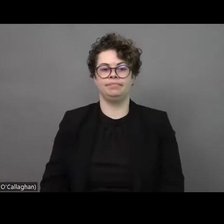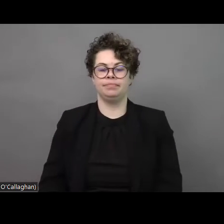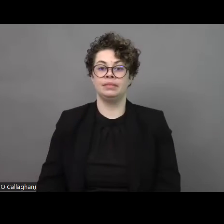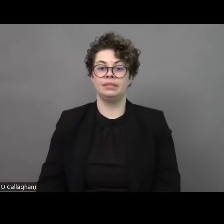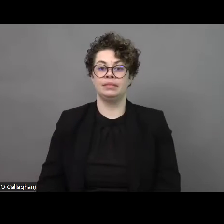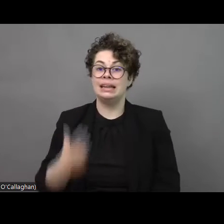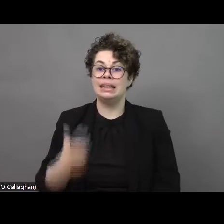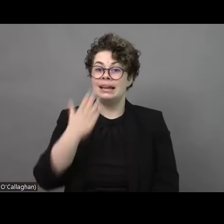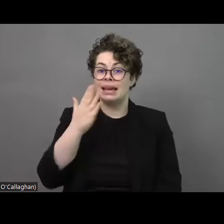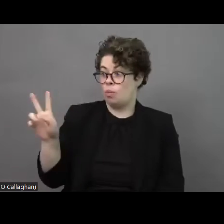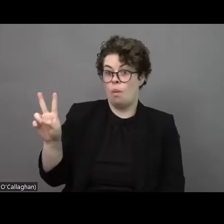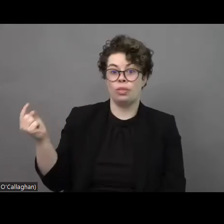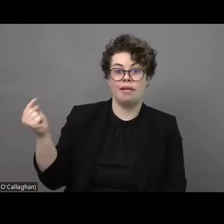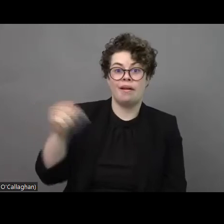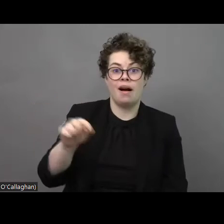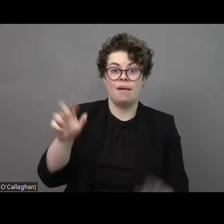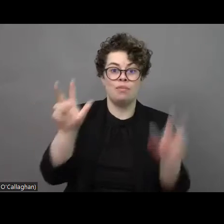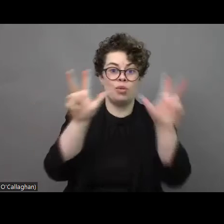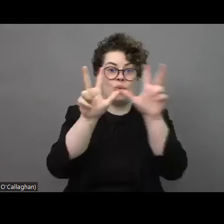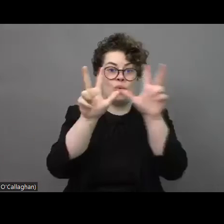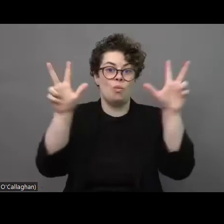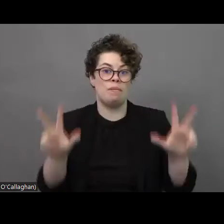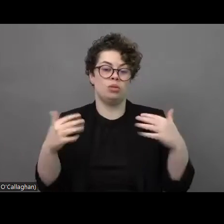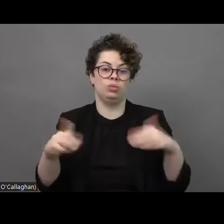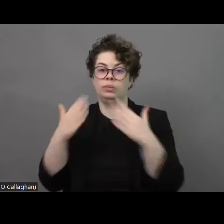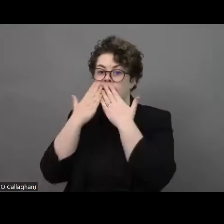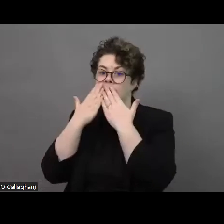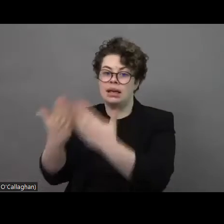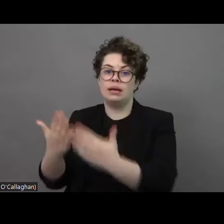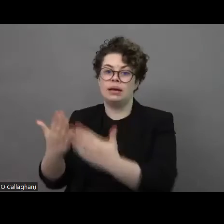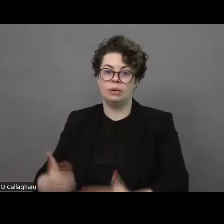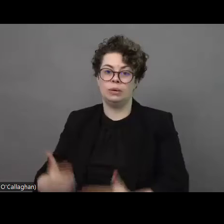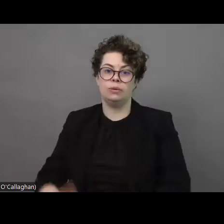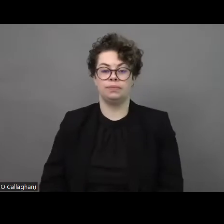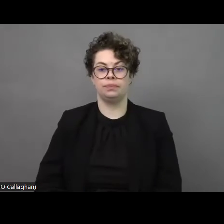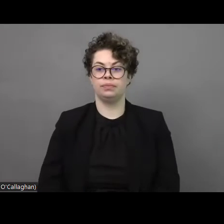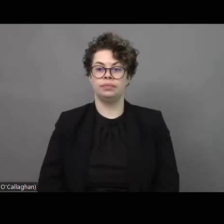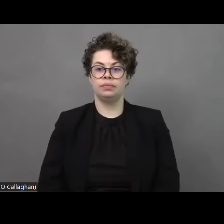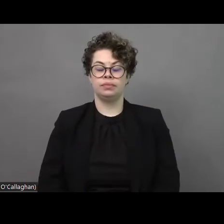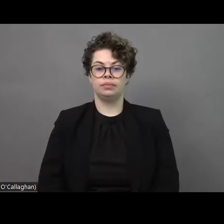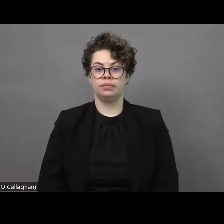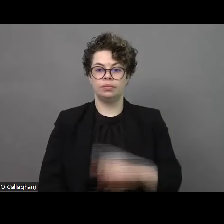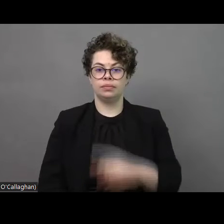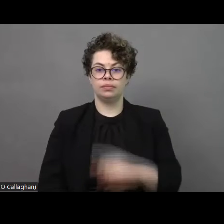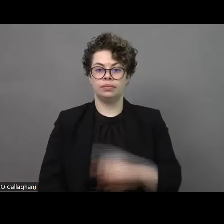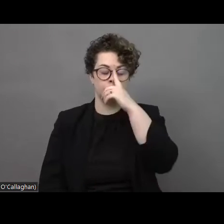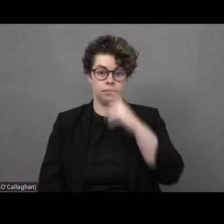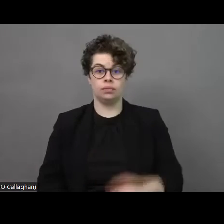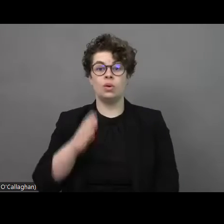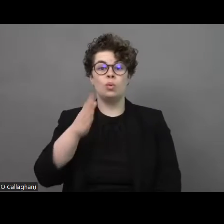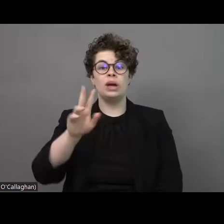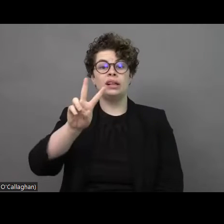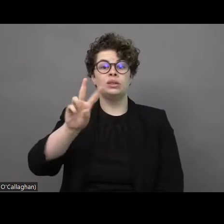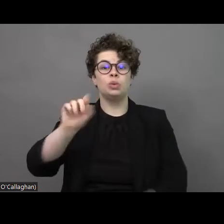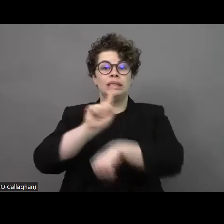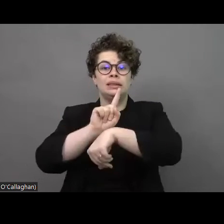Thank you very much for both taking the time to be here and to speak with us today. We greatly appreciate it. We'll have around 20 minutes of